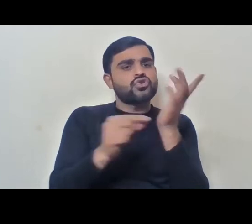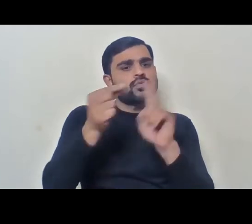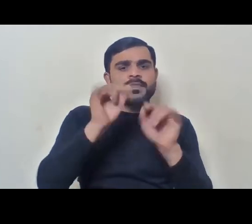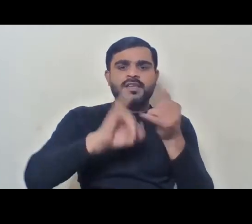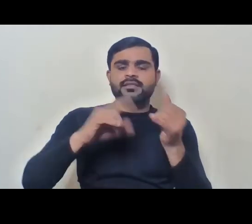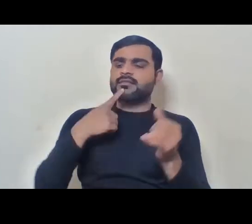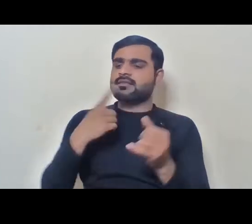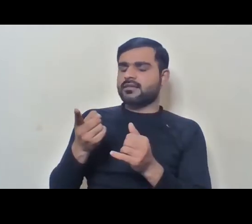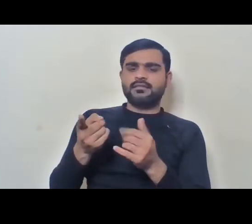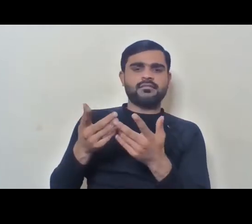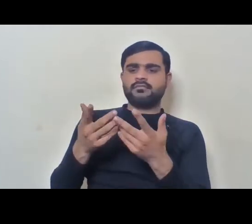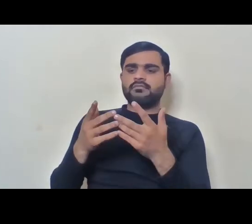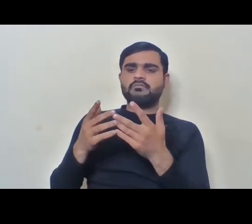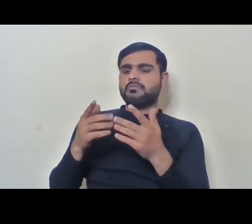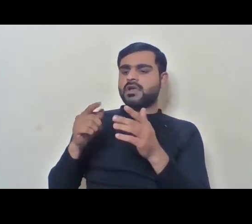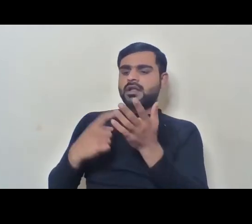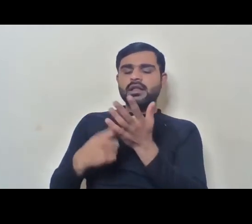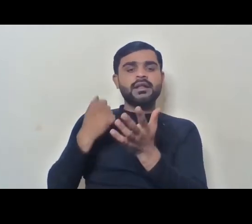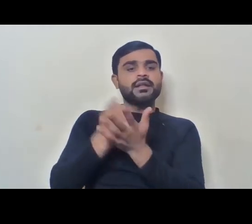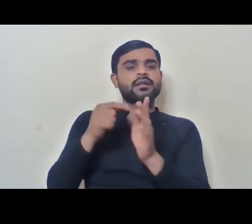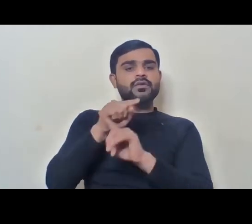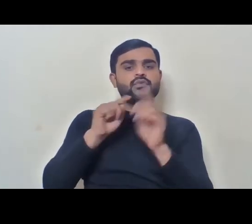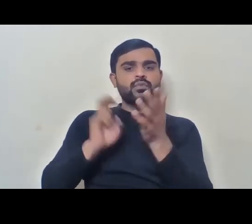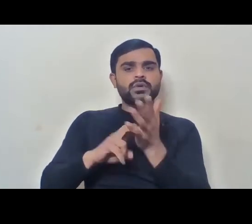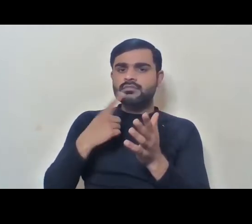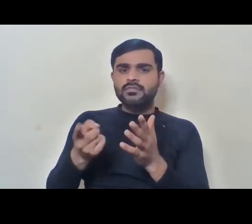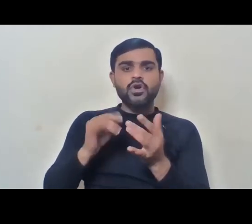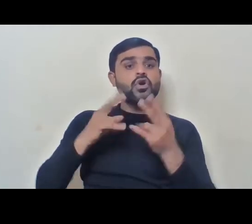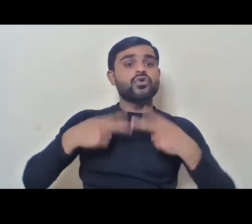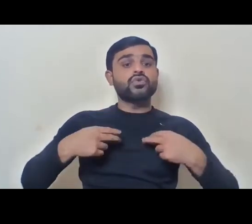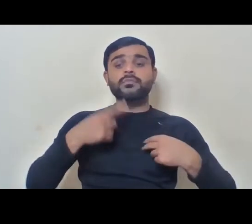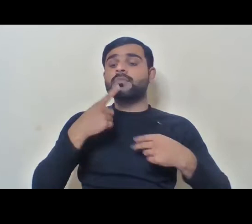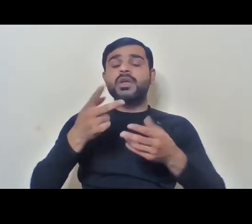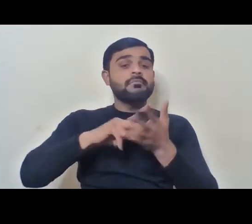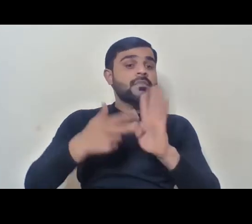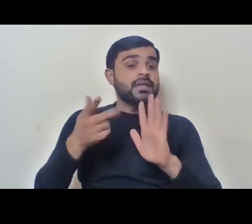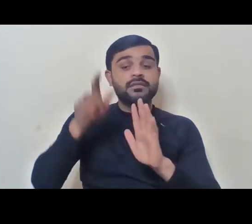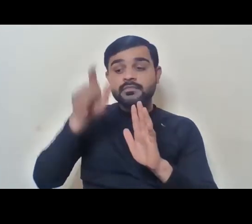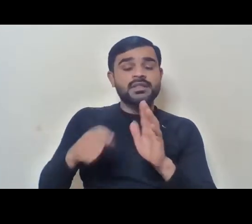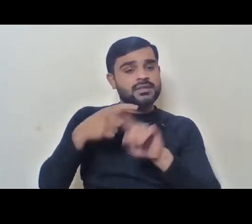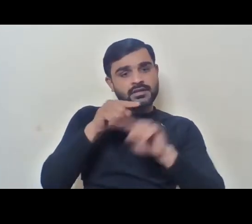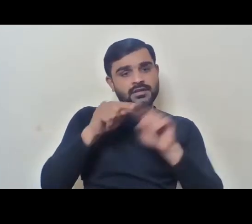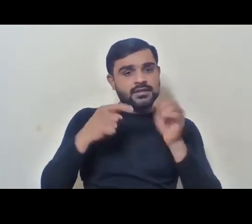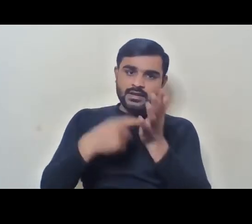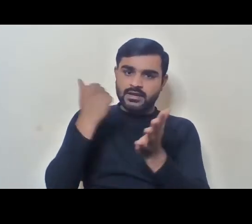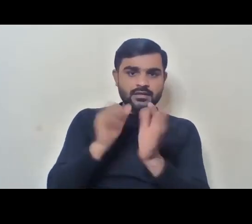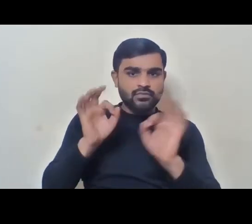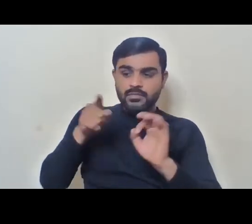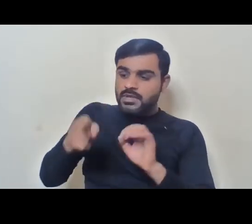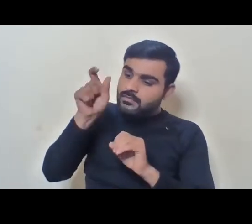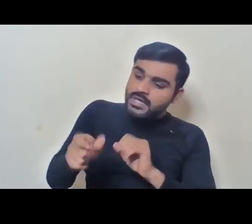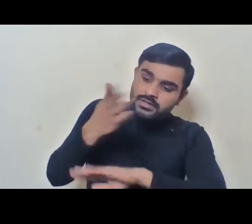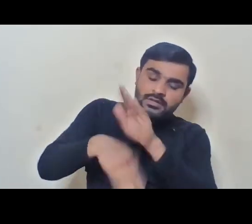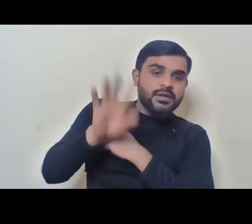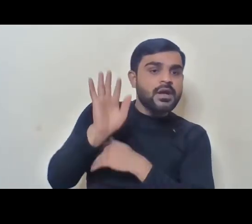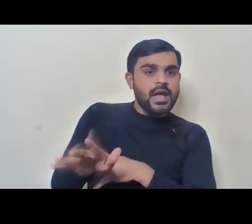entitled to reservation, the court said, well, he may or may not be entitled to reservation, but he has a disability, it may